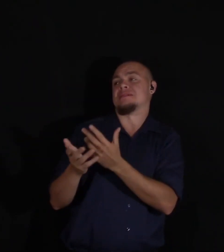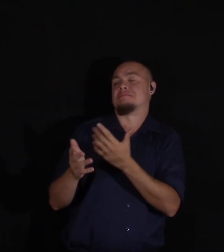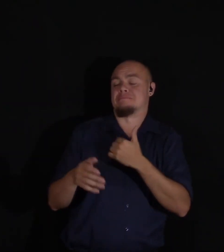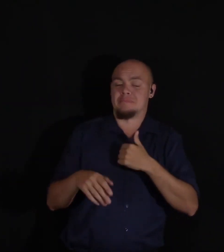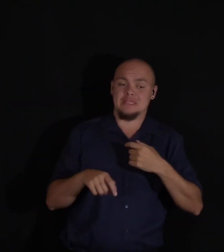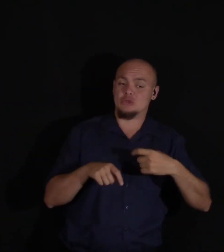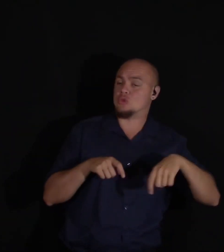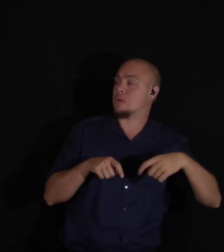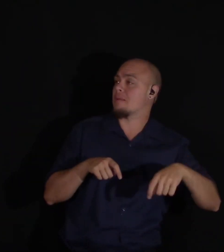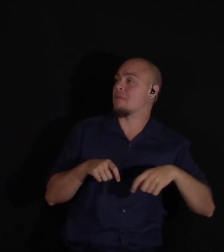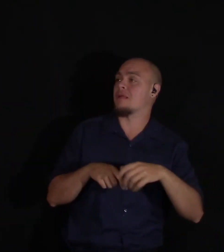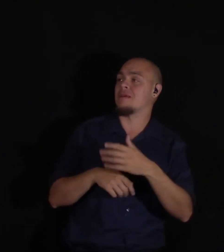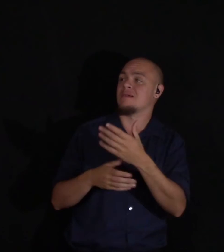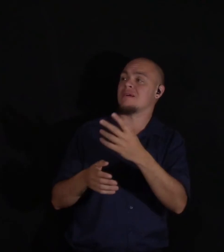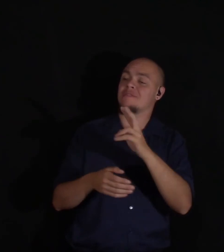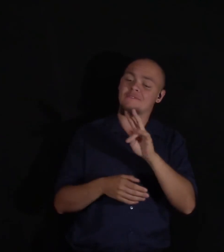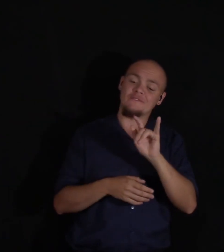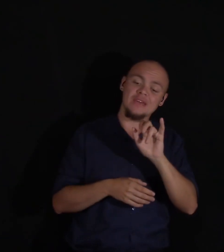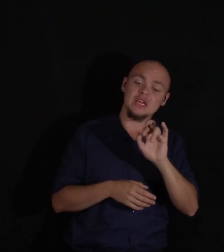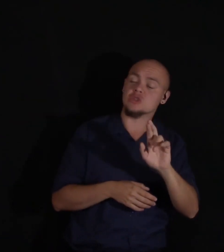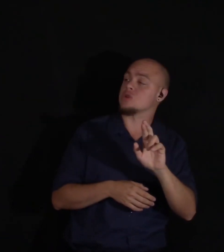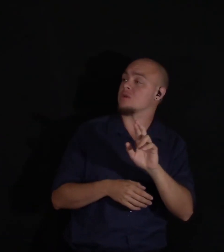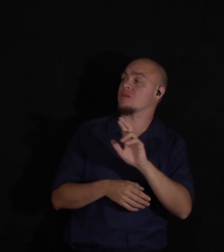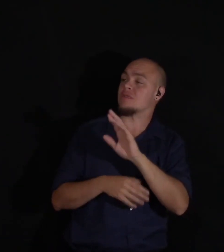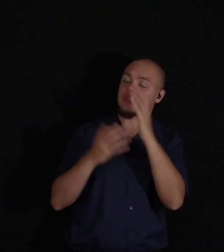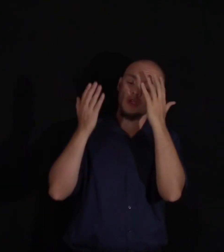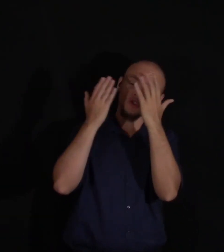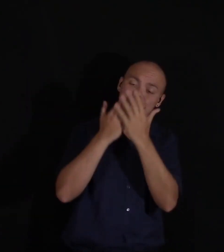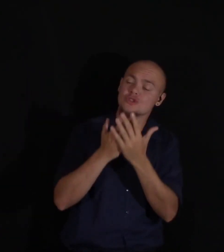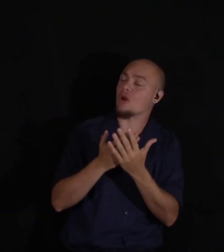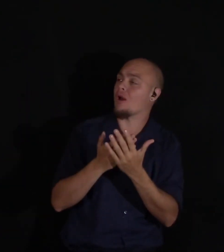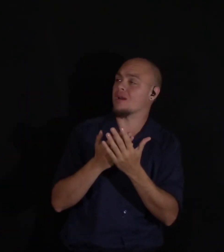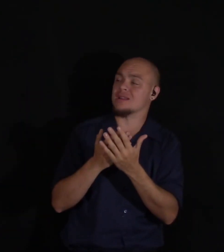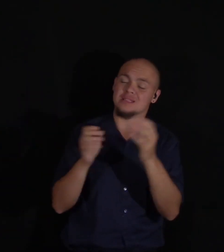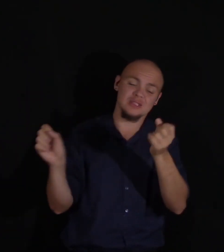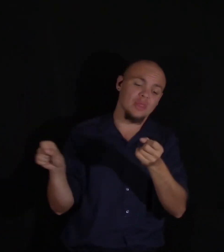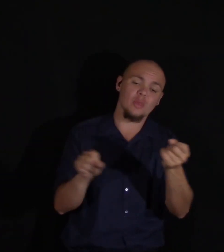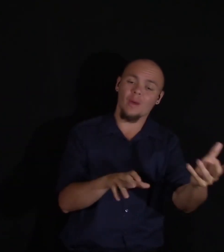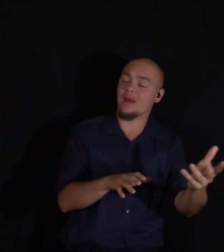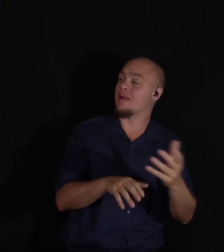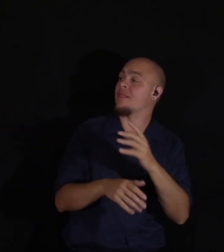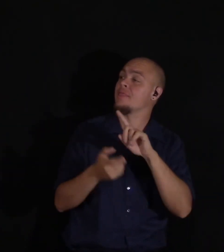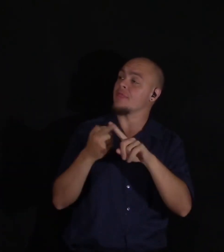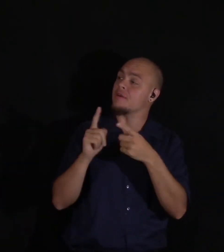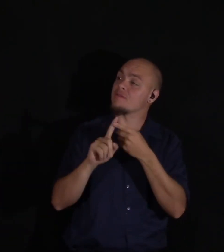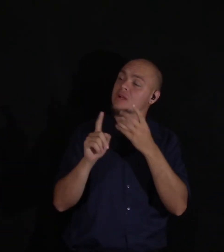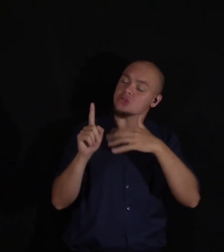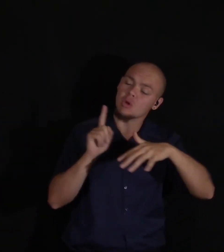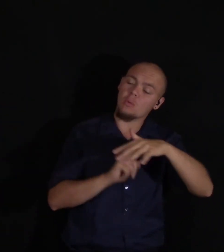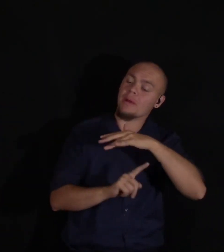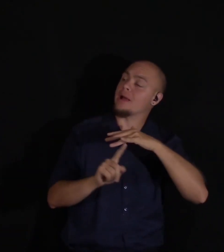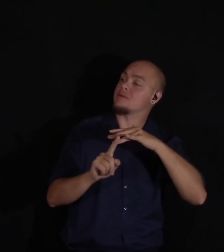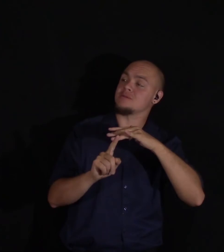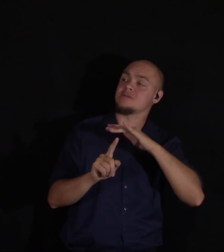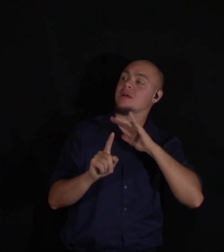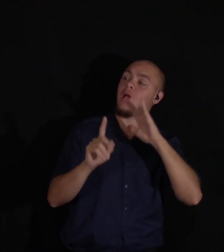Dear Victor, banish these dark passions. Remember the friends around you who centre all their hopes in you.